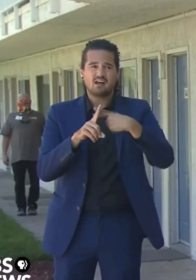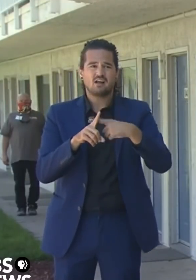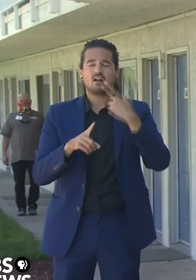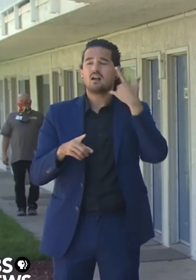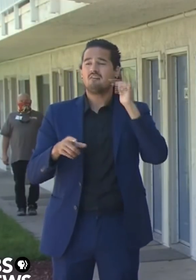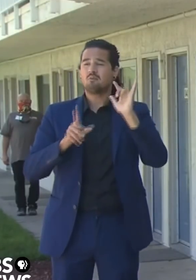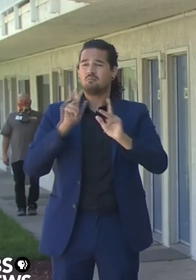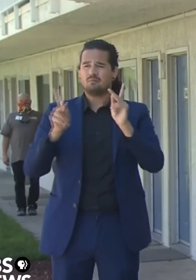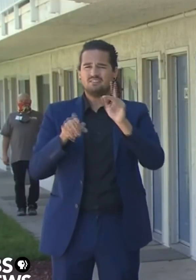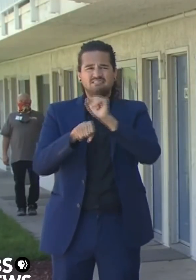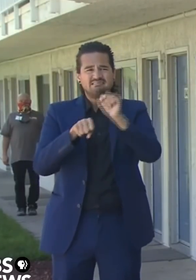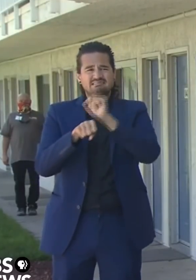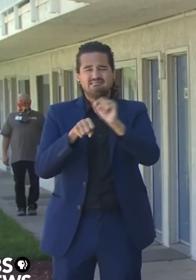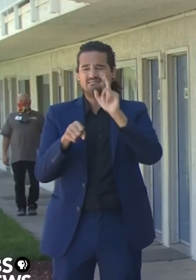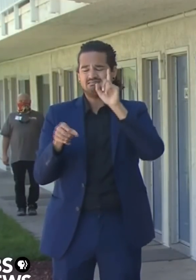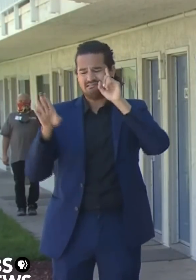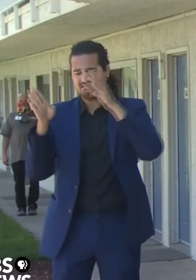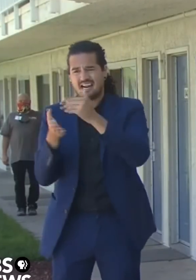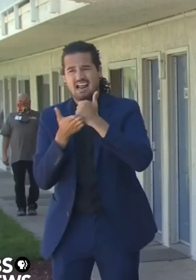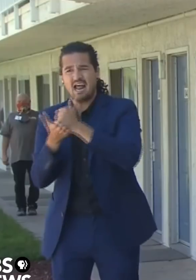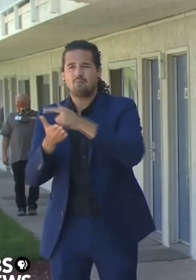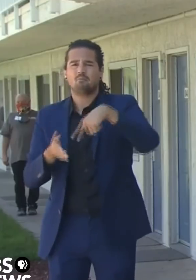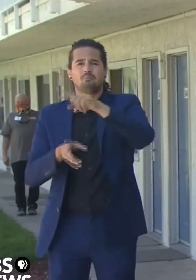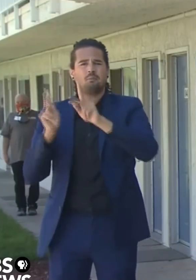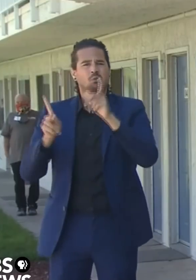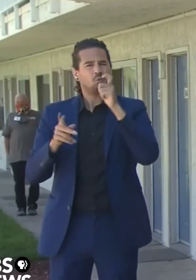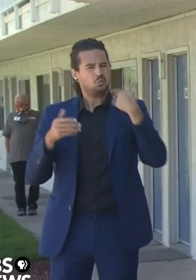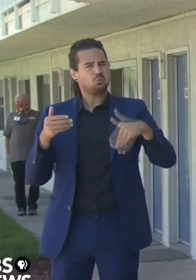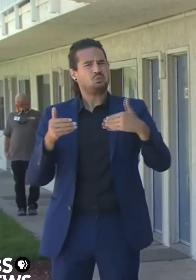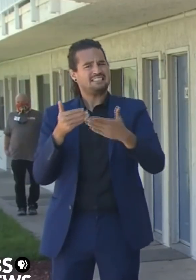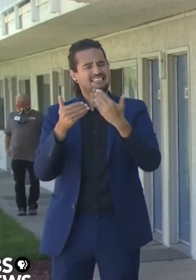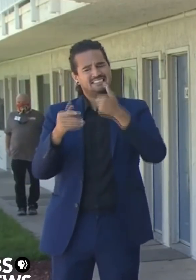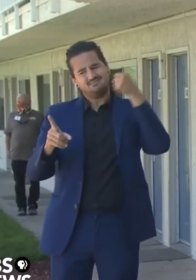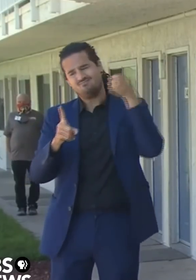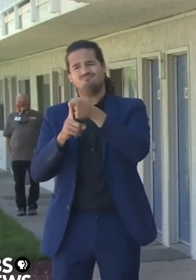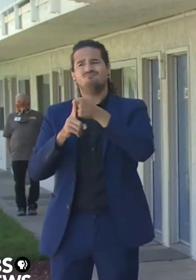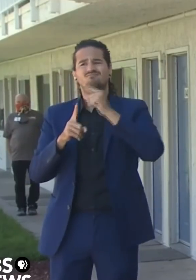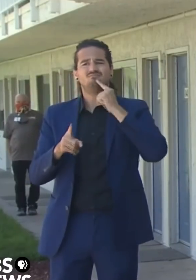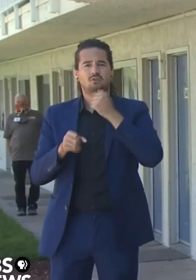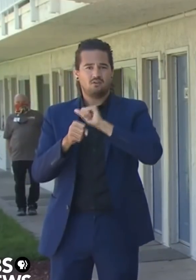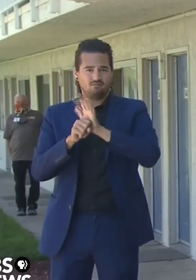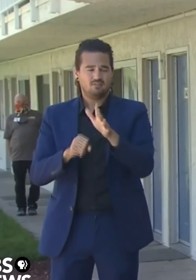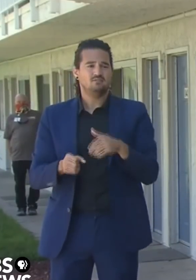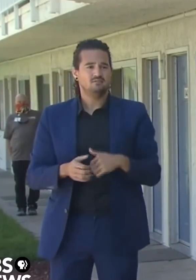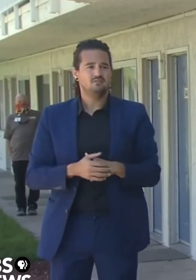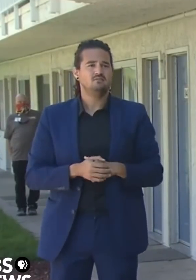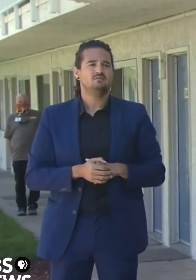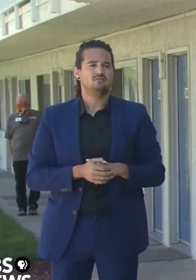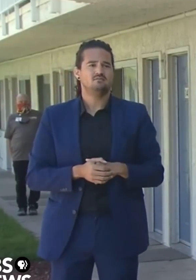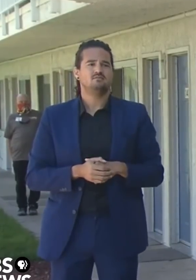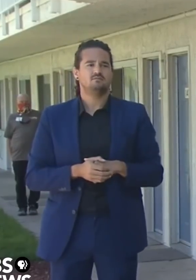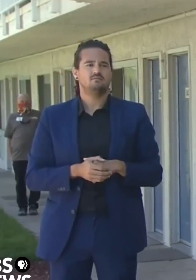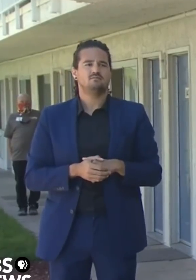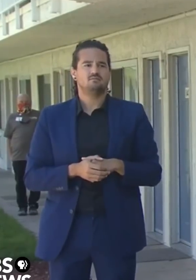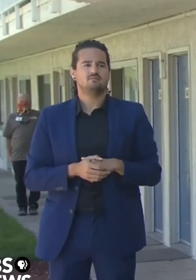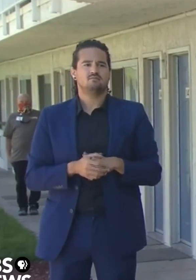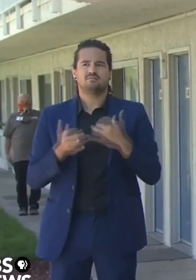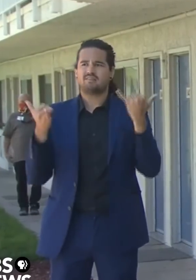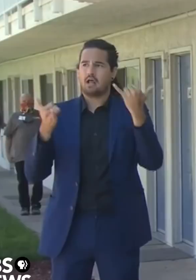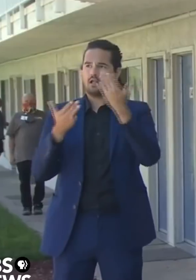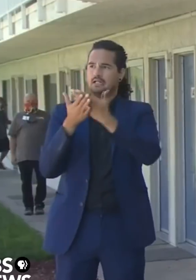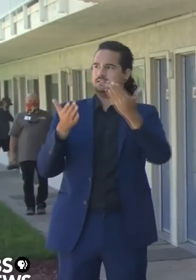Californians. And despite all those headwinds, despite all those changing circumstances, we were resolved and we were committed